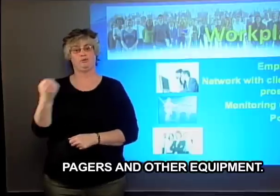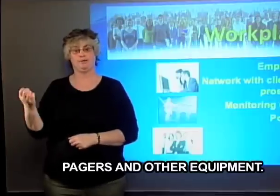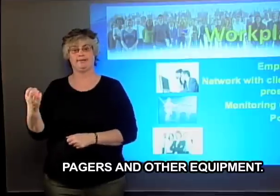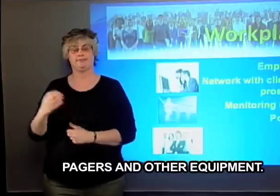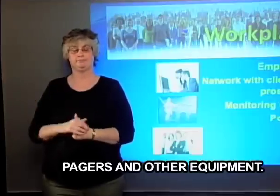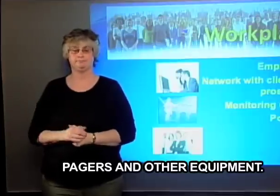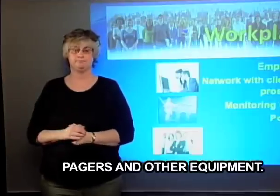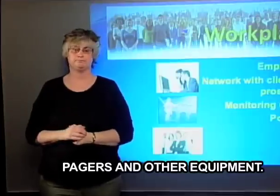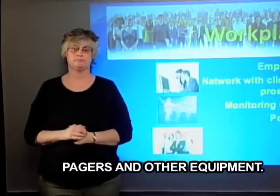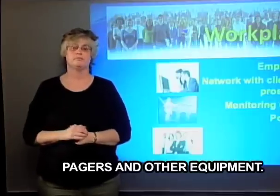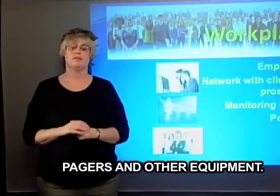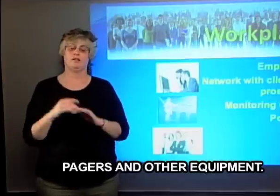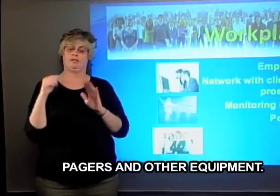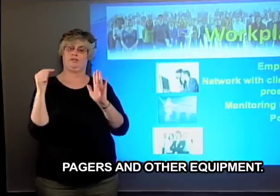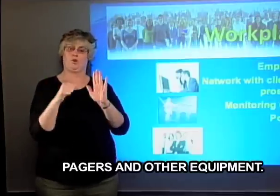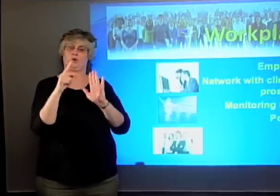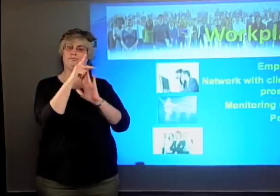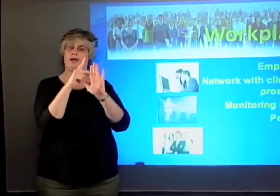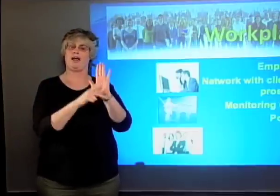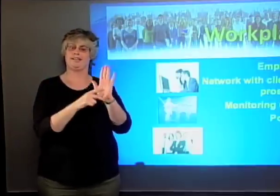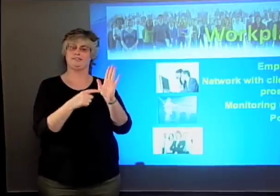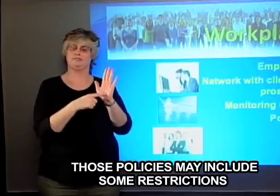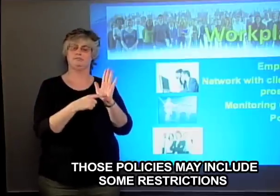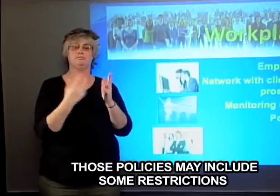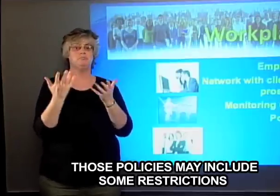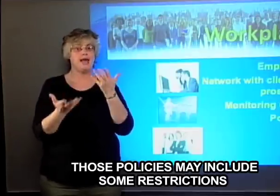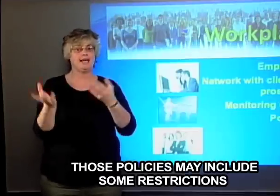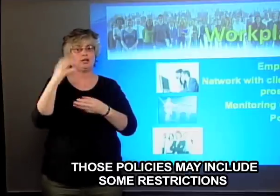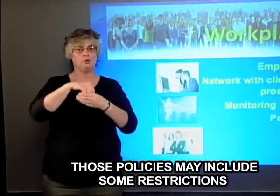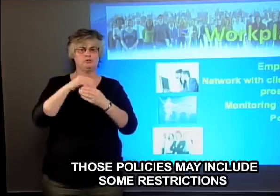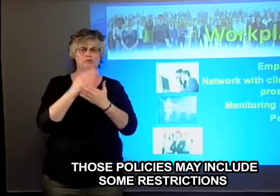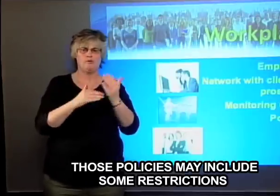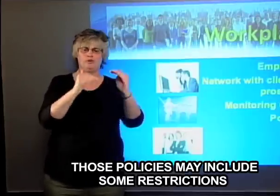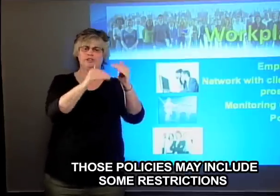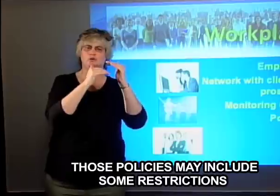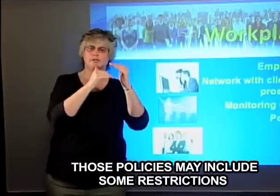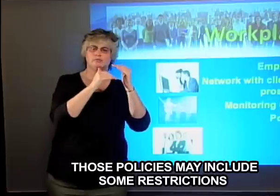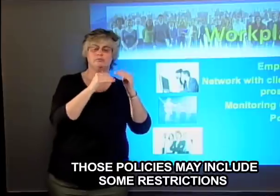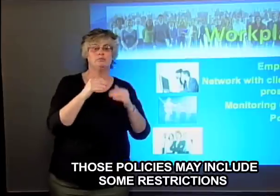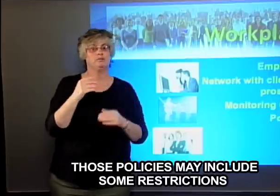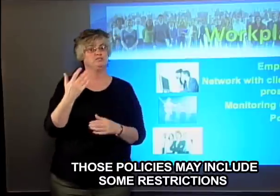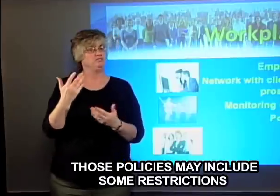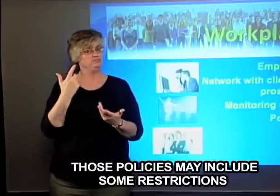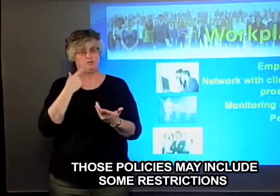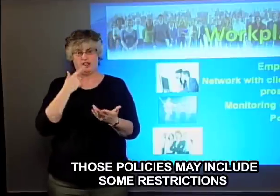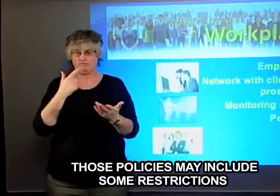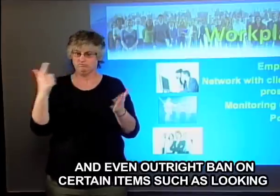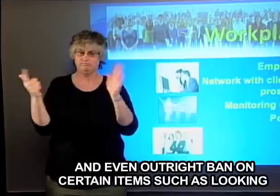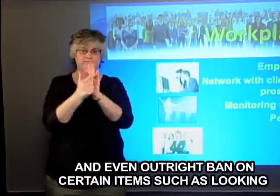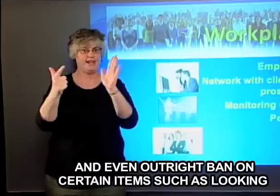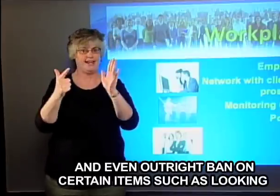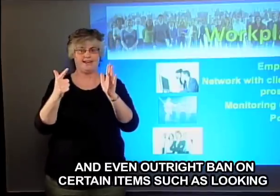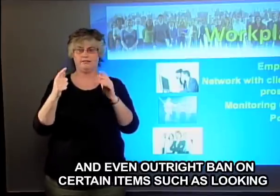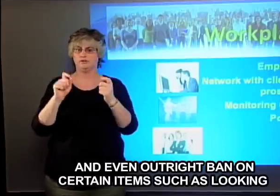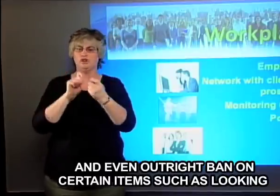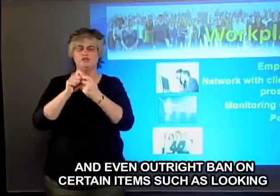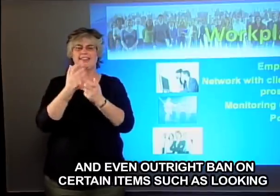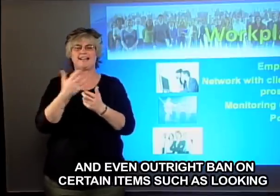other equipment. Those policies may include some restrictions and even outright ban